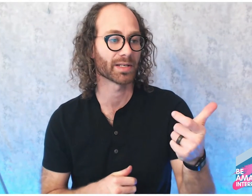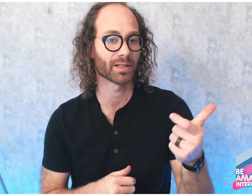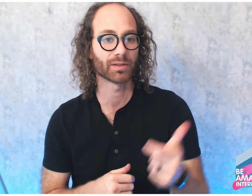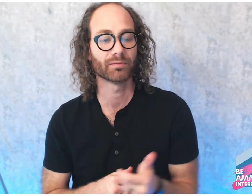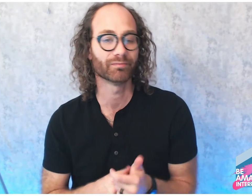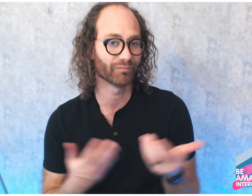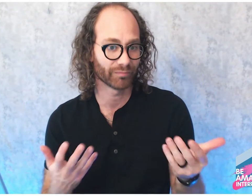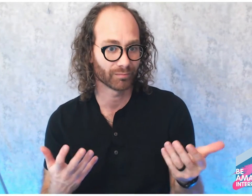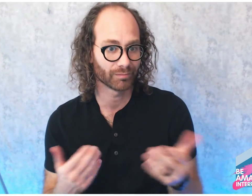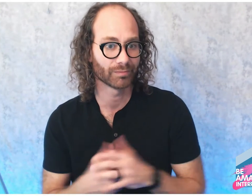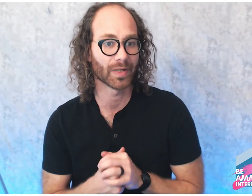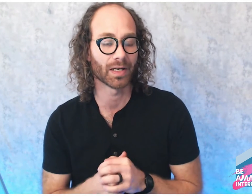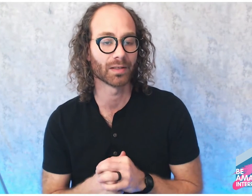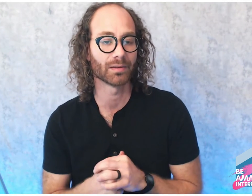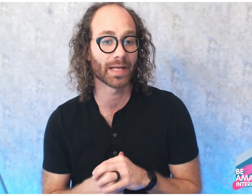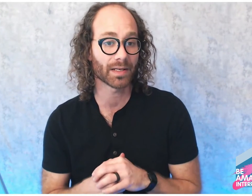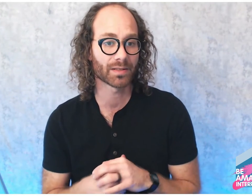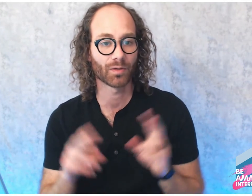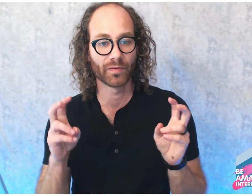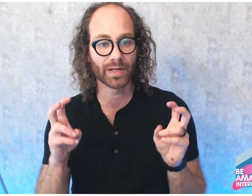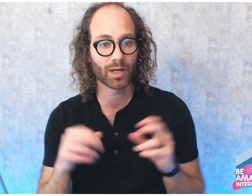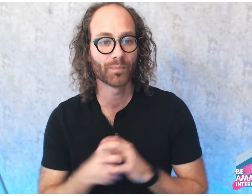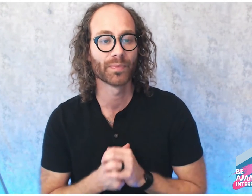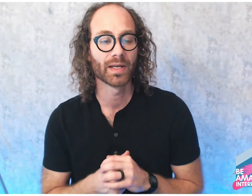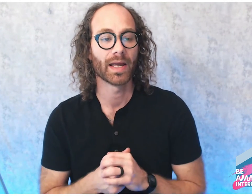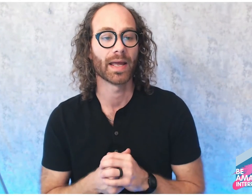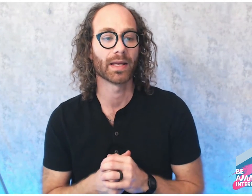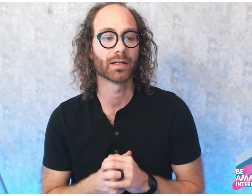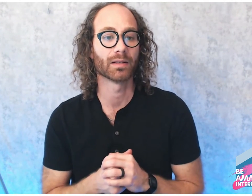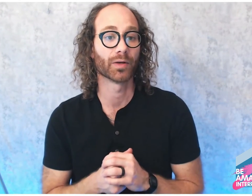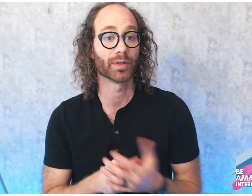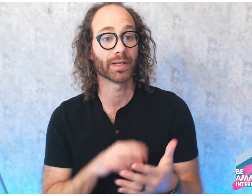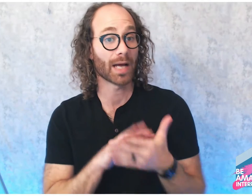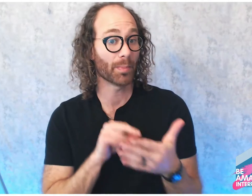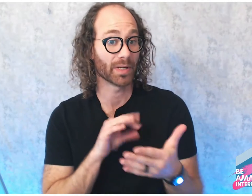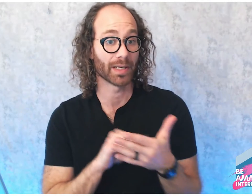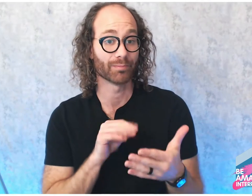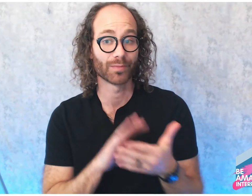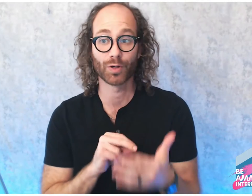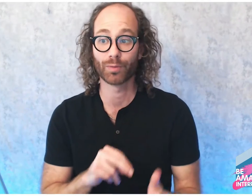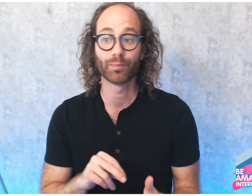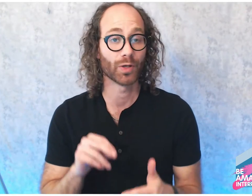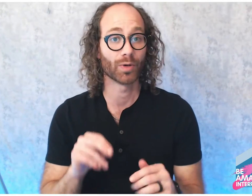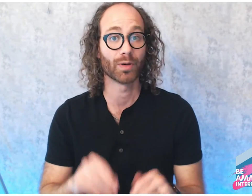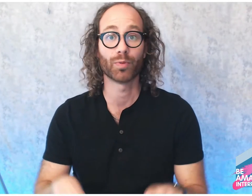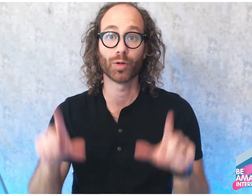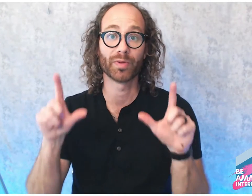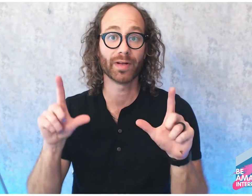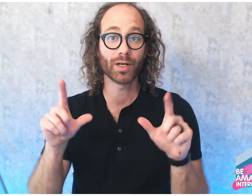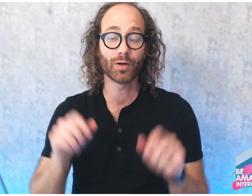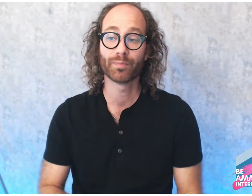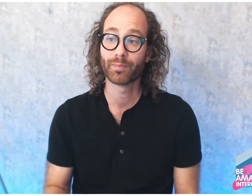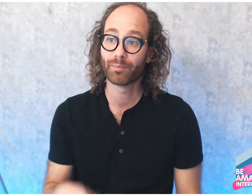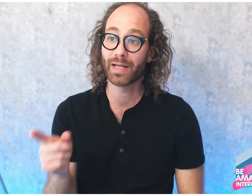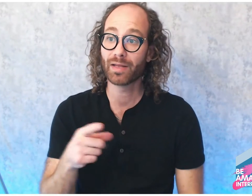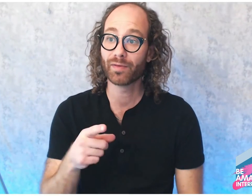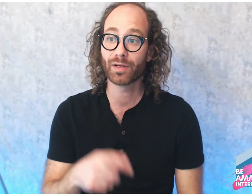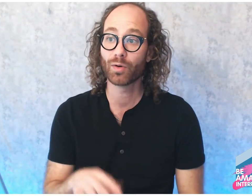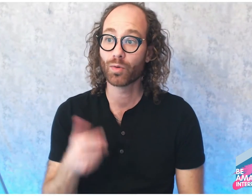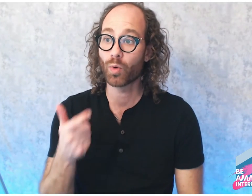text or video and literally copying it. So you would pull up the video, play the video, watch